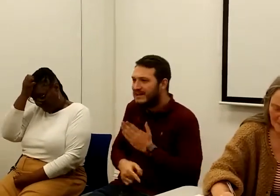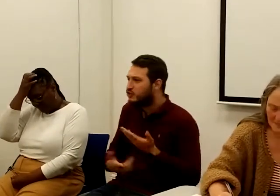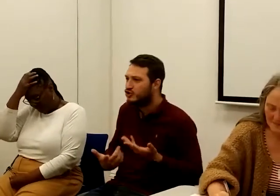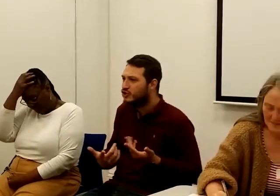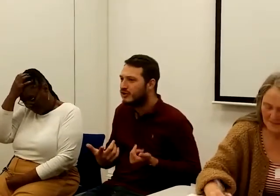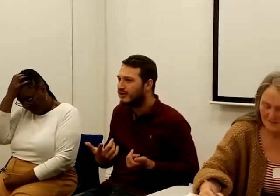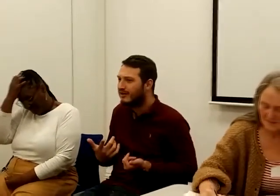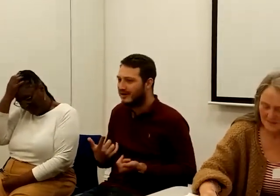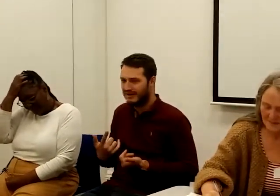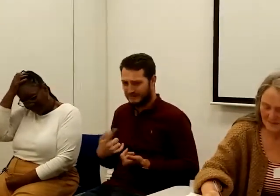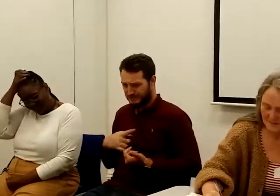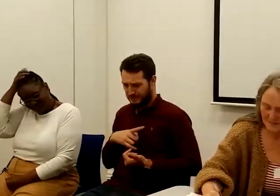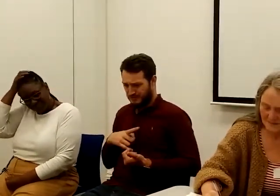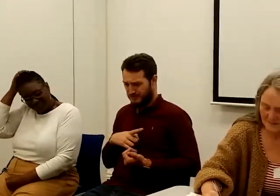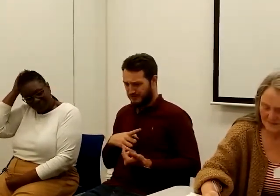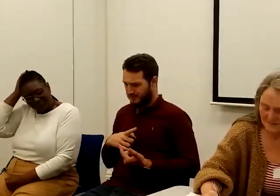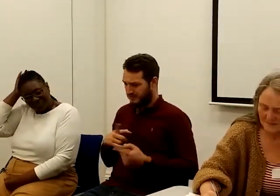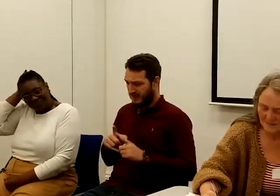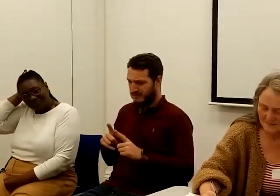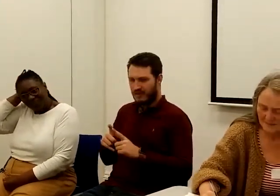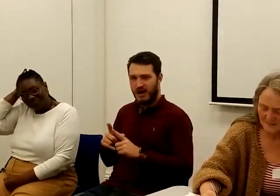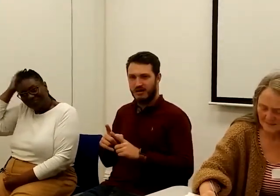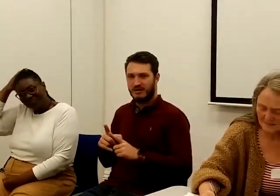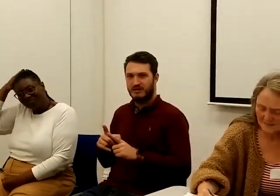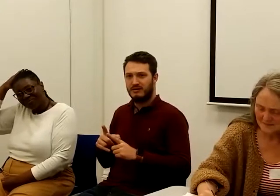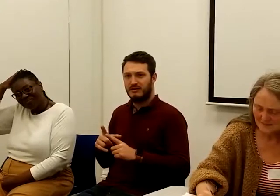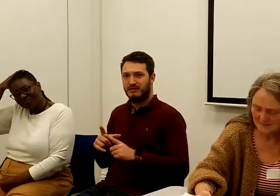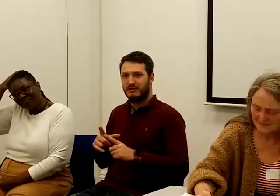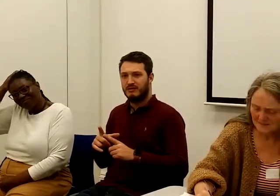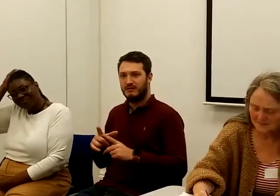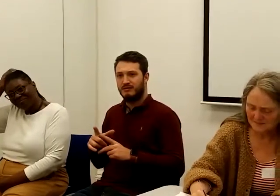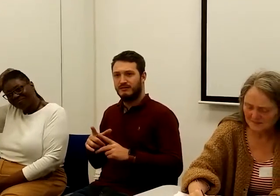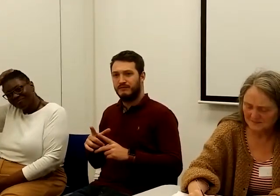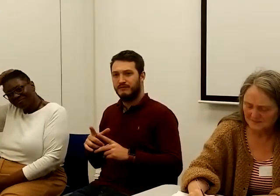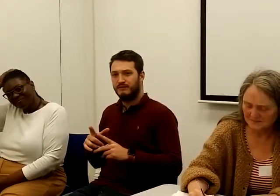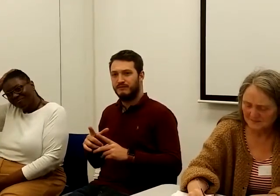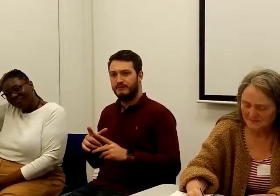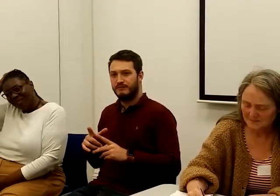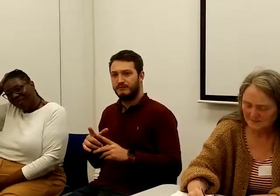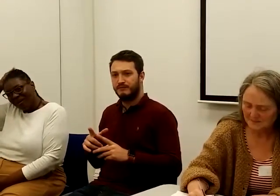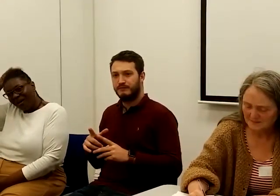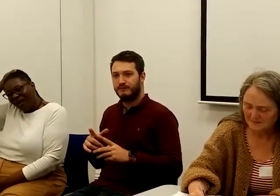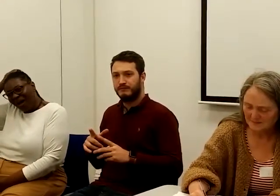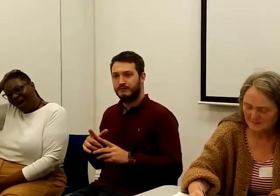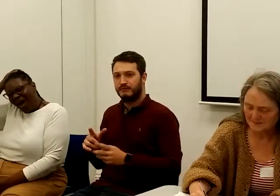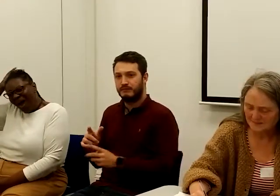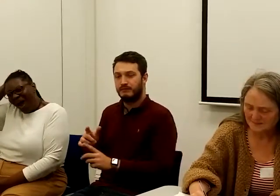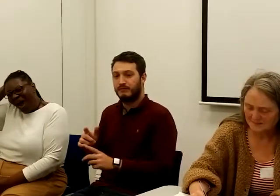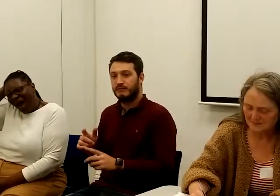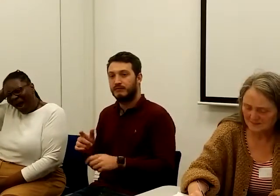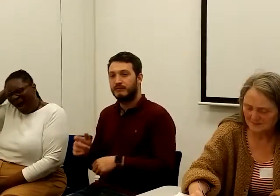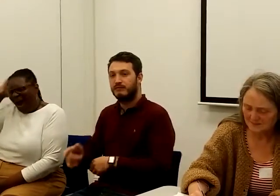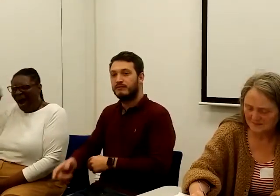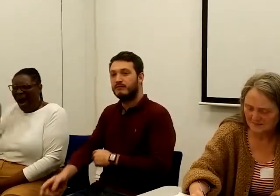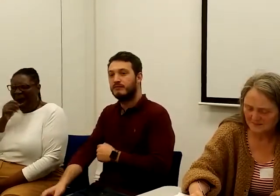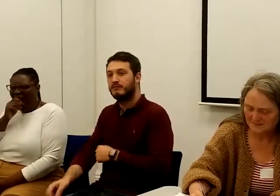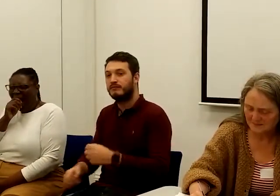me trying to tell somebody that's of an ethnic minority how